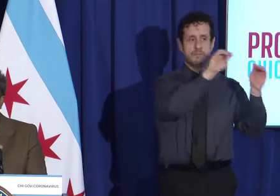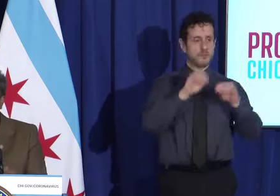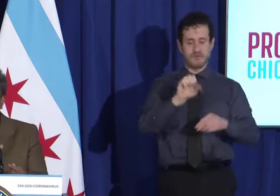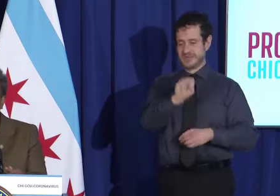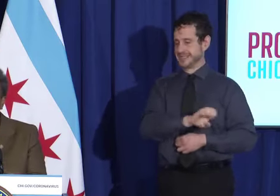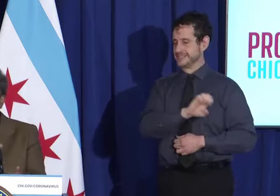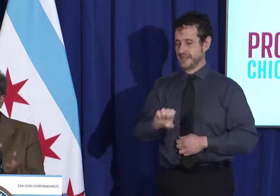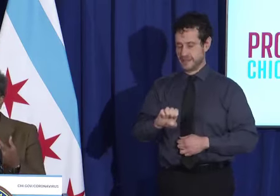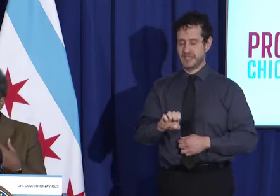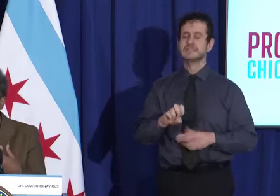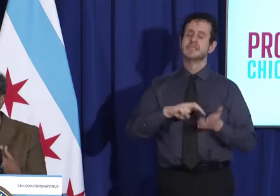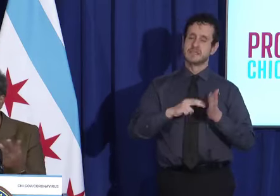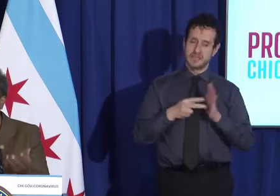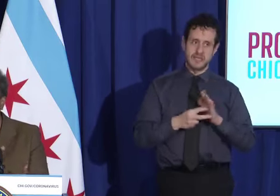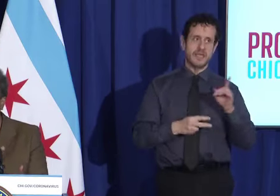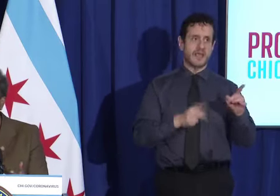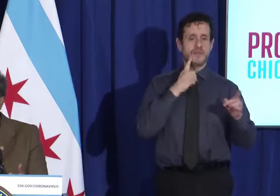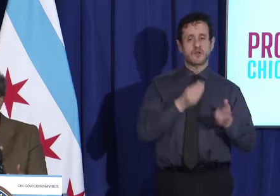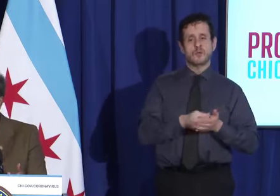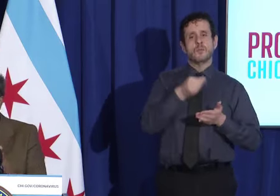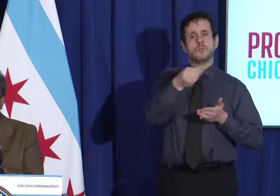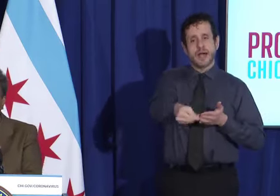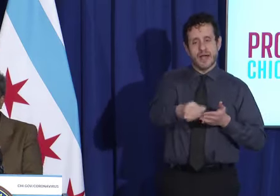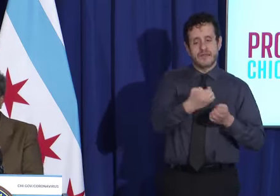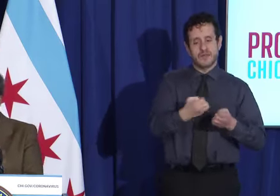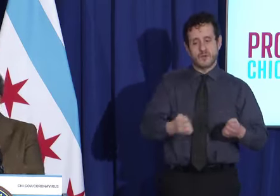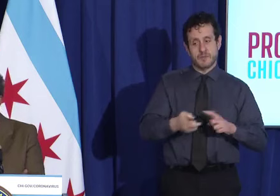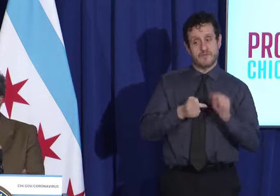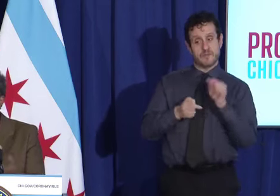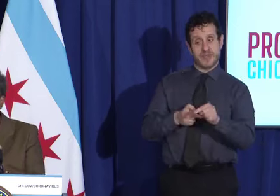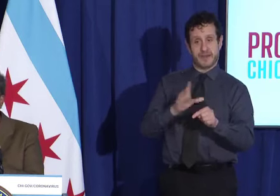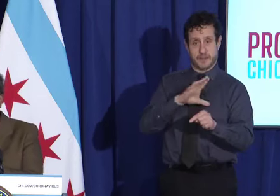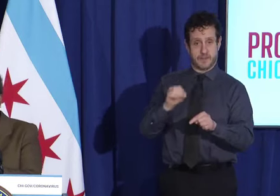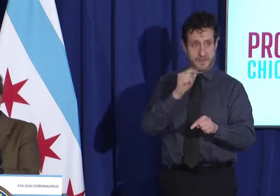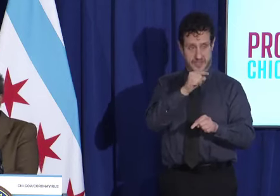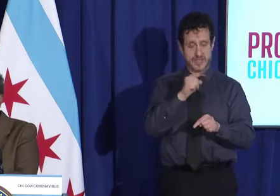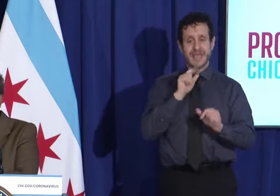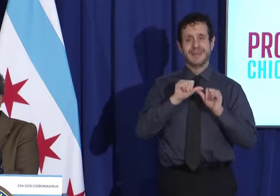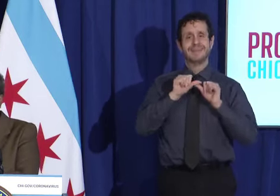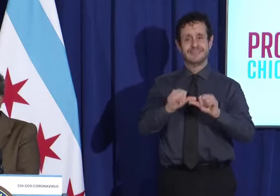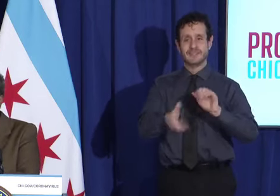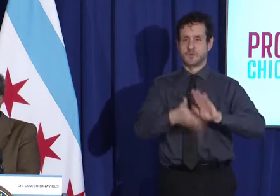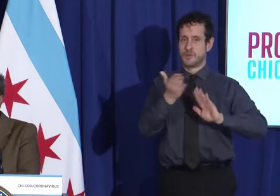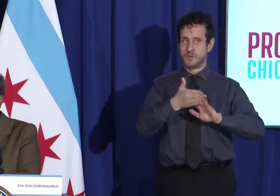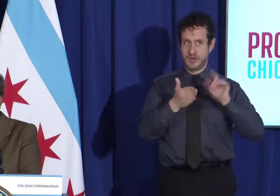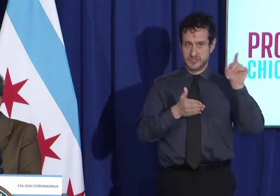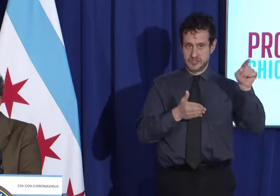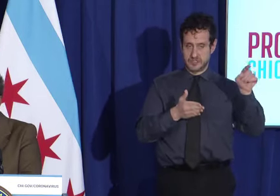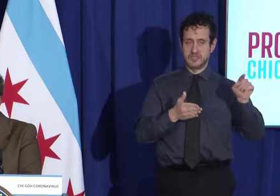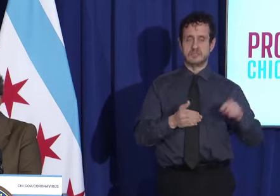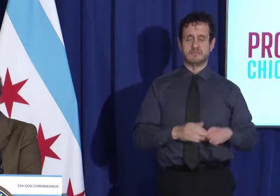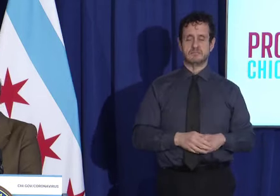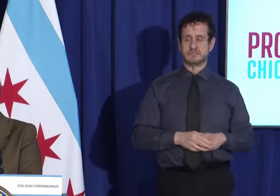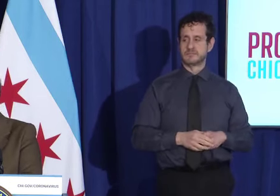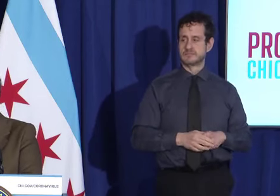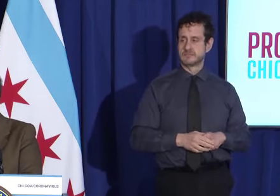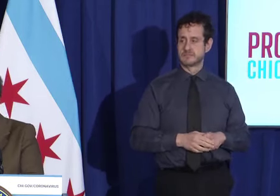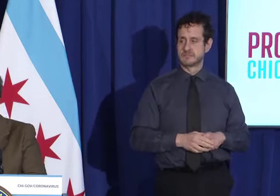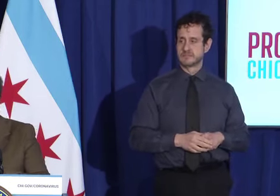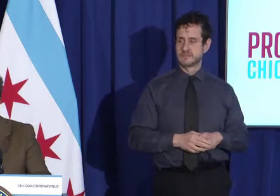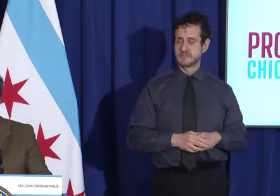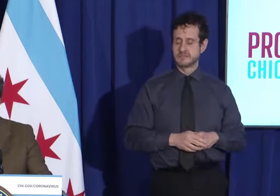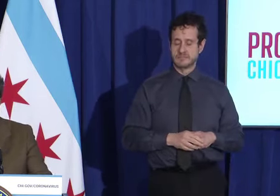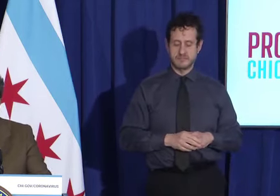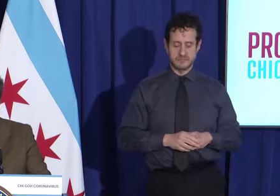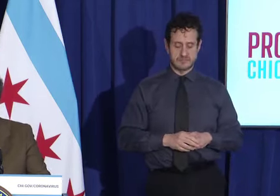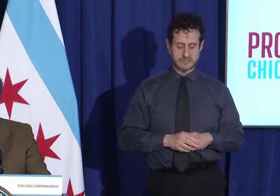asset sale, meaning they're going to buy the equipment of that company and continue their operations that have been there, and I think relatively